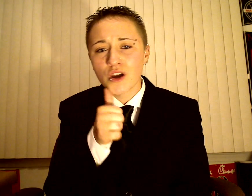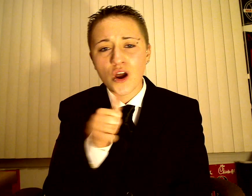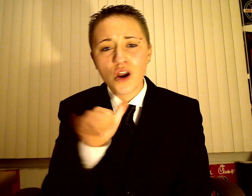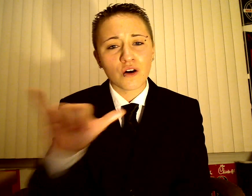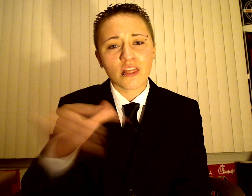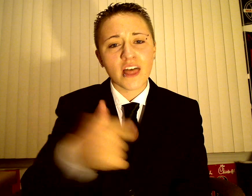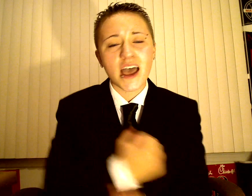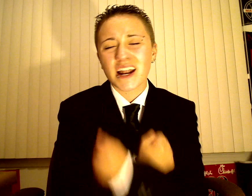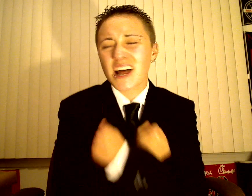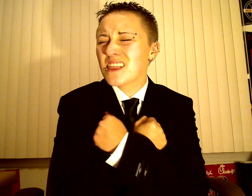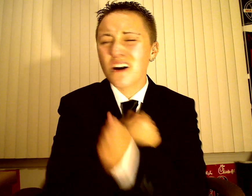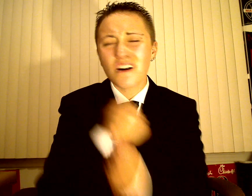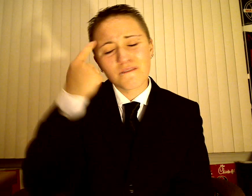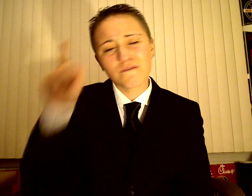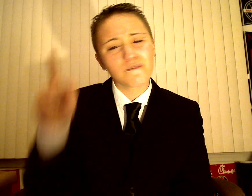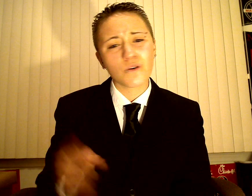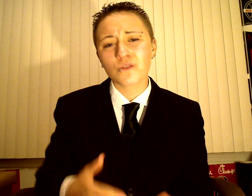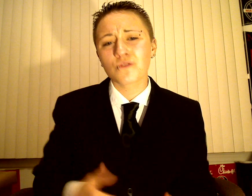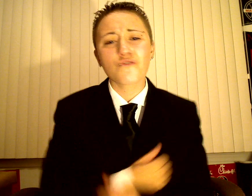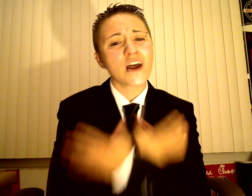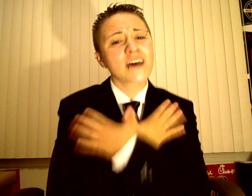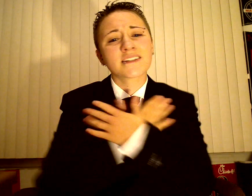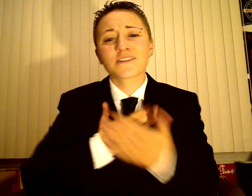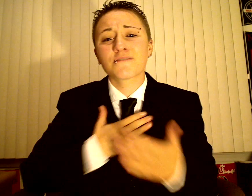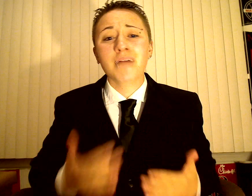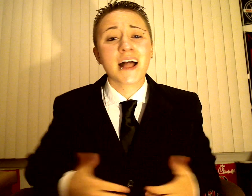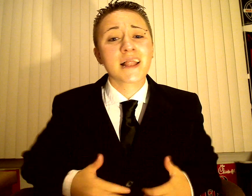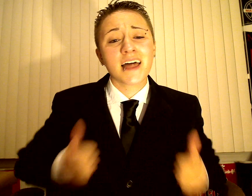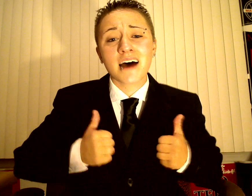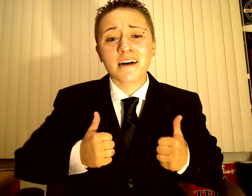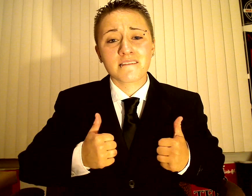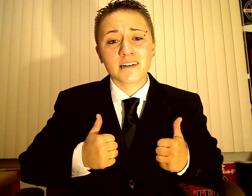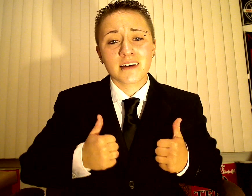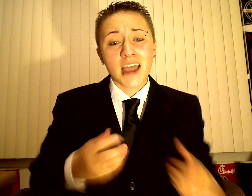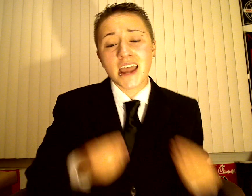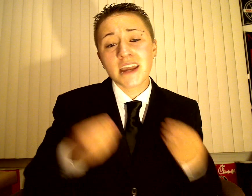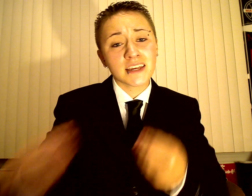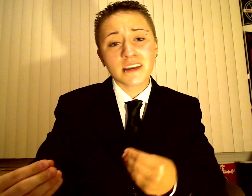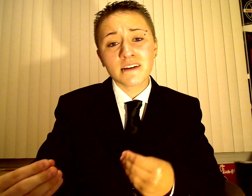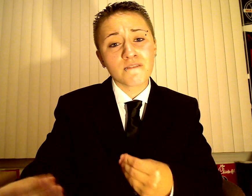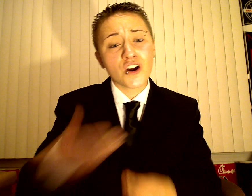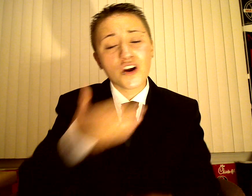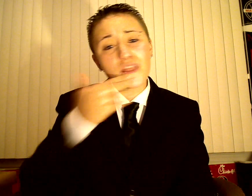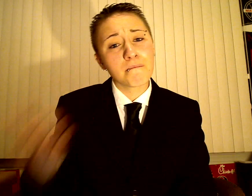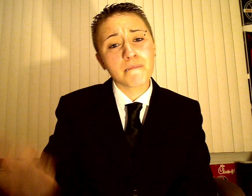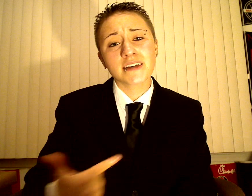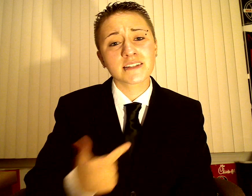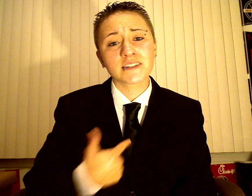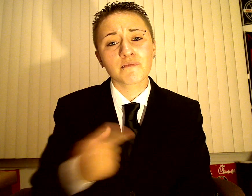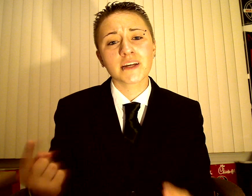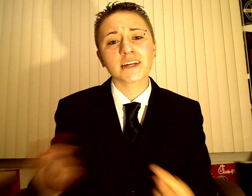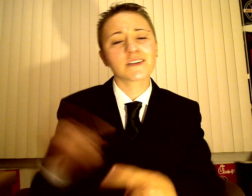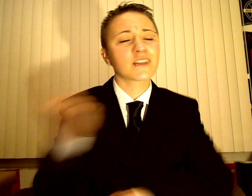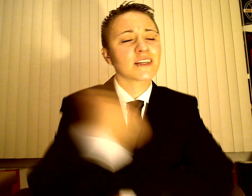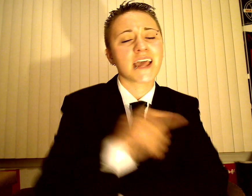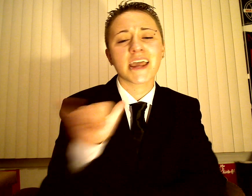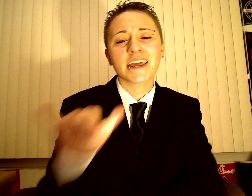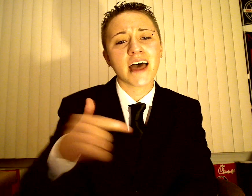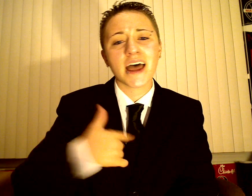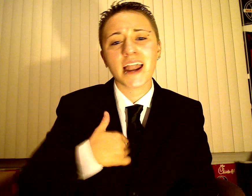girl that I love for the rest of my life And give her the best of me till the day that